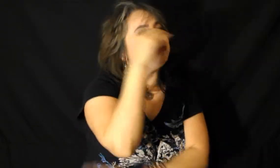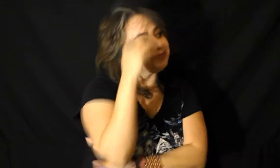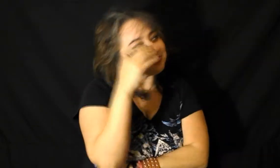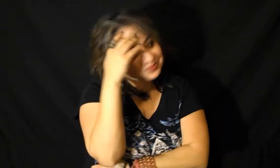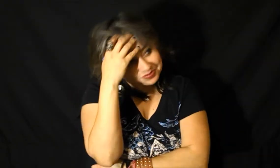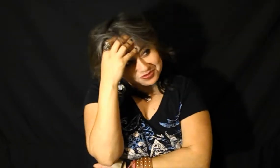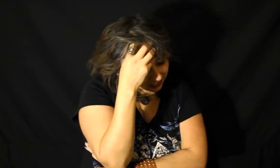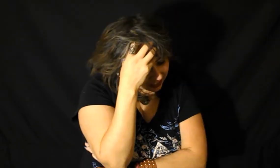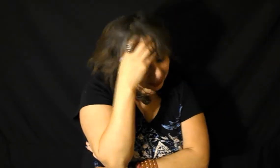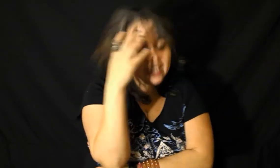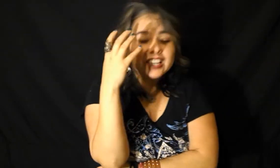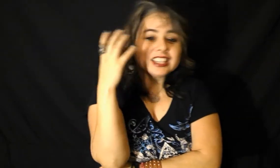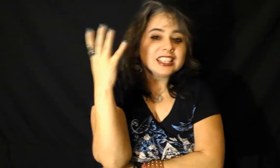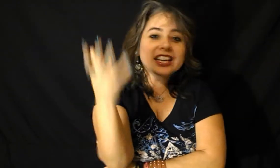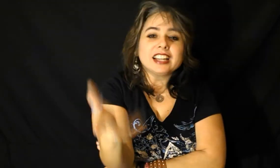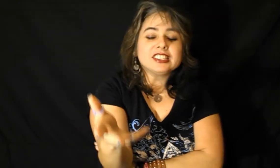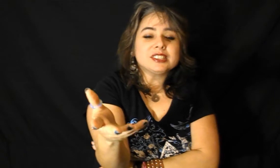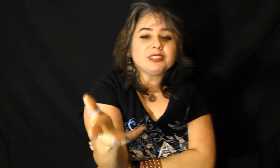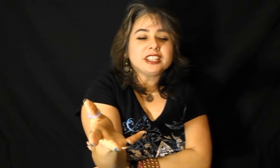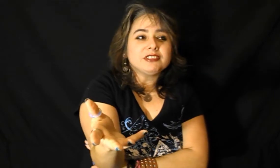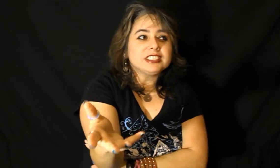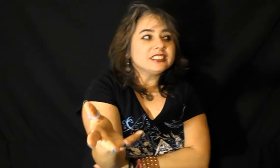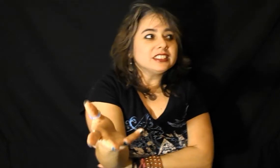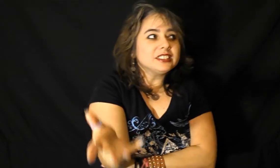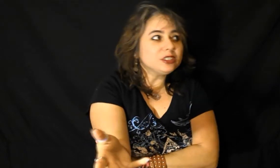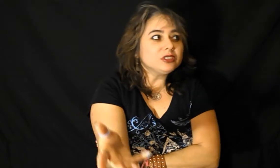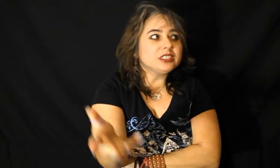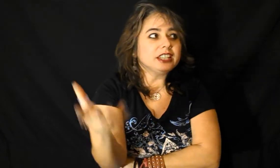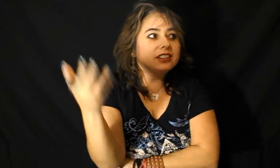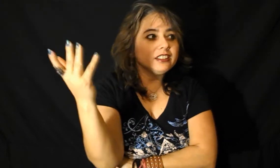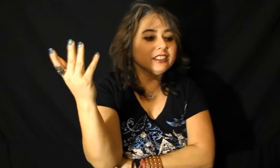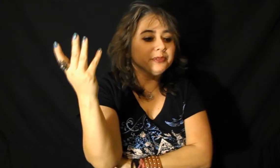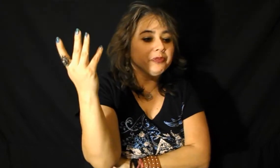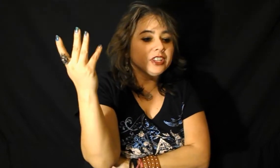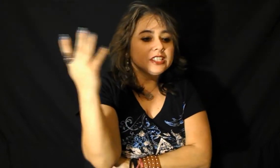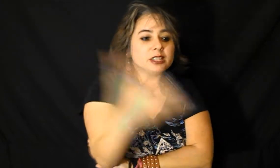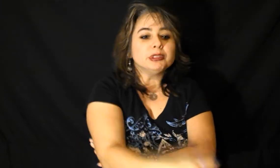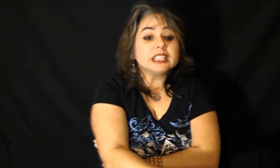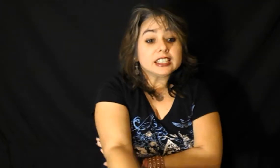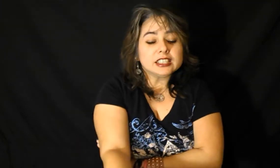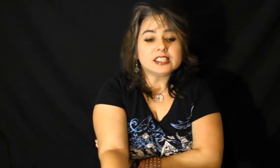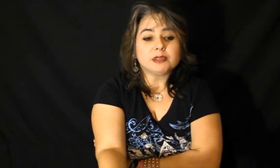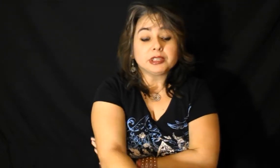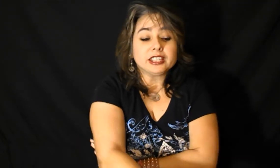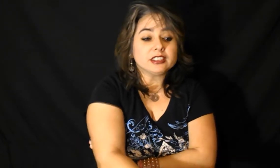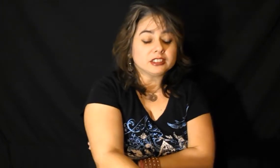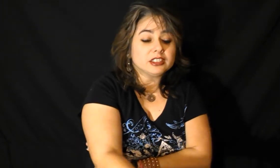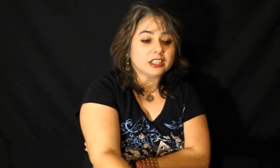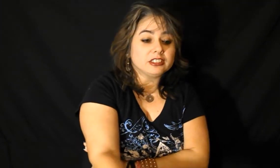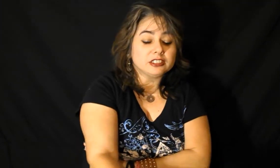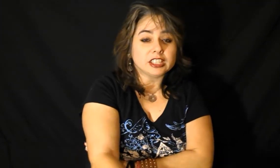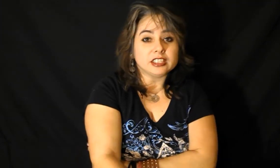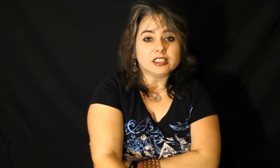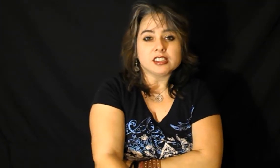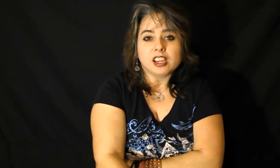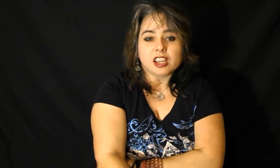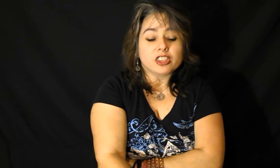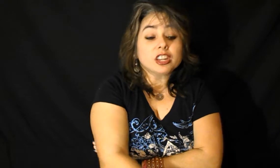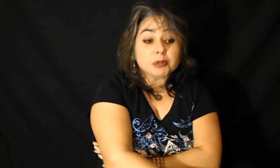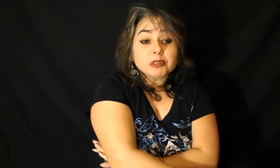like I just read recently too that some of the kids that plays their little kids they're gonna